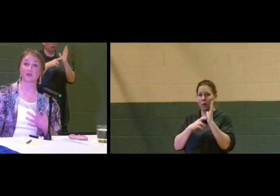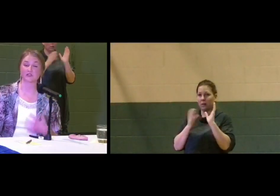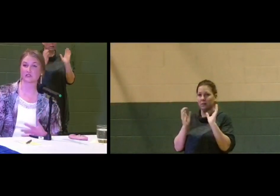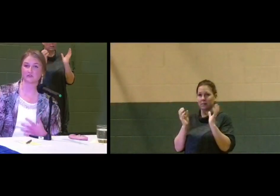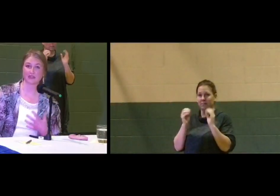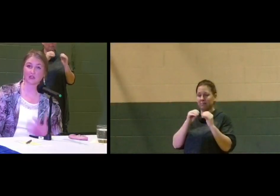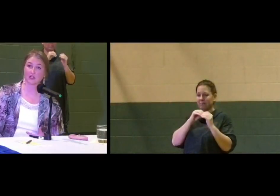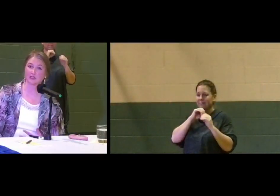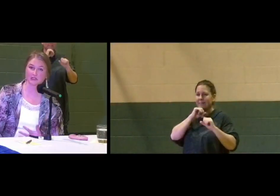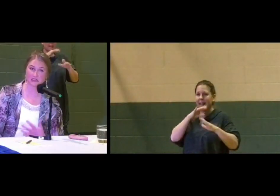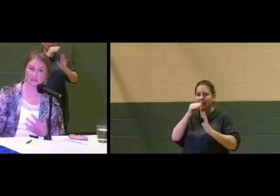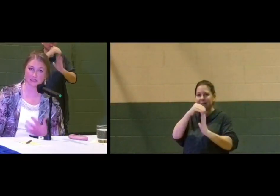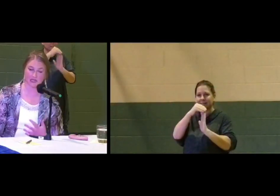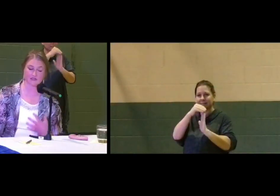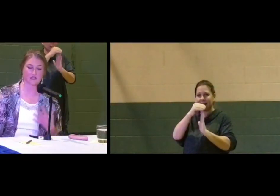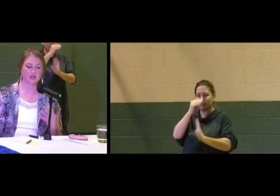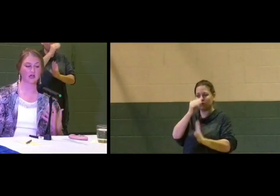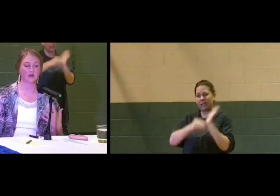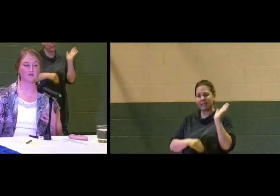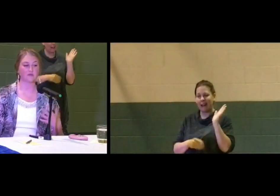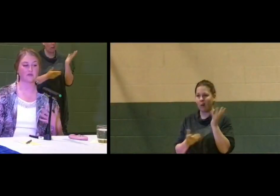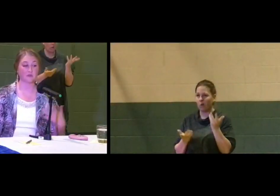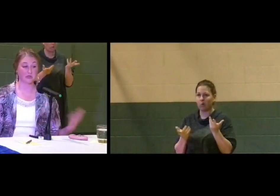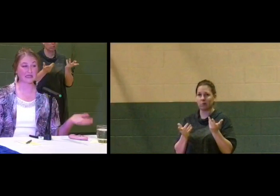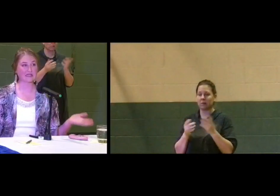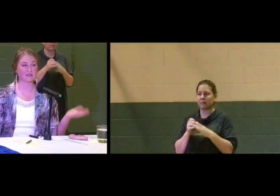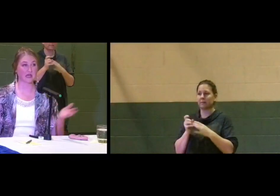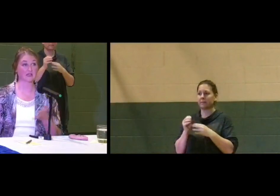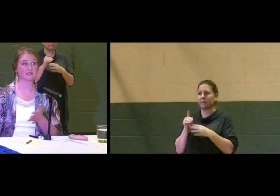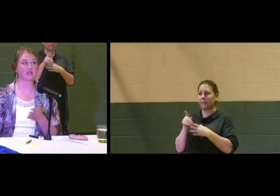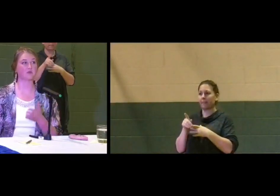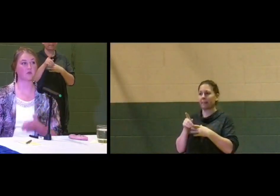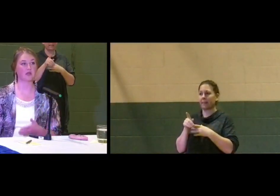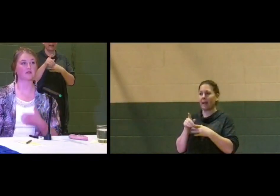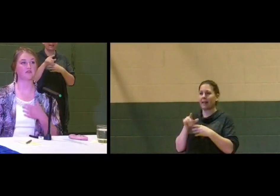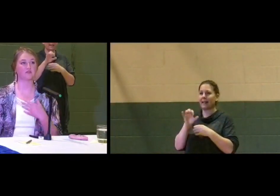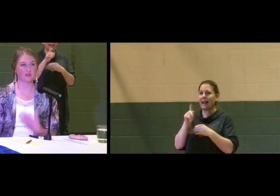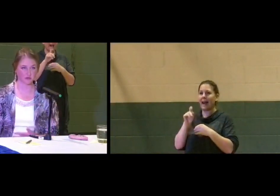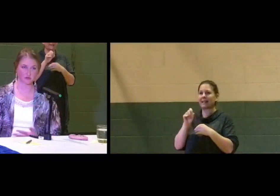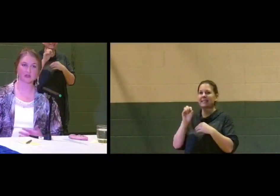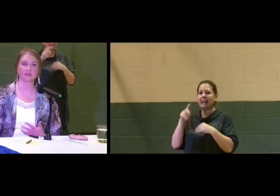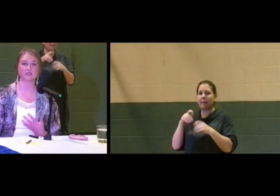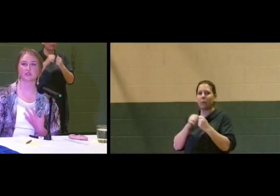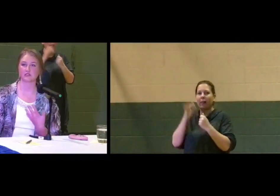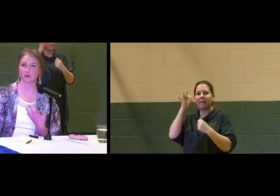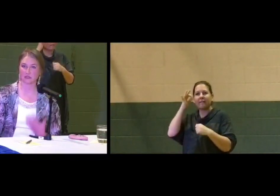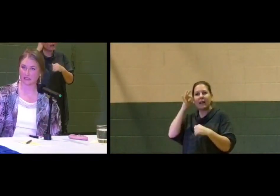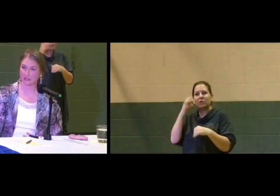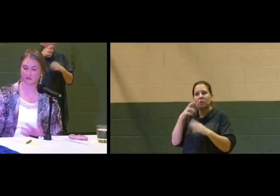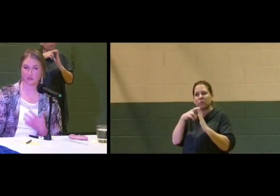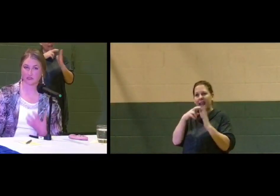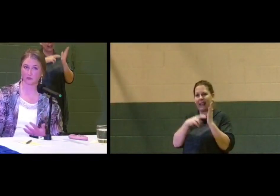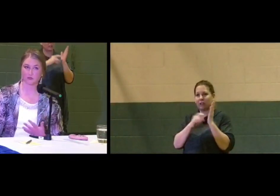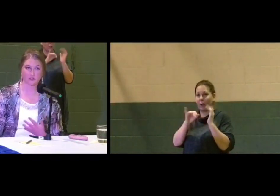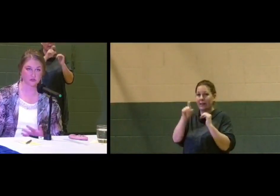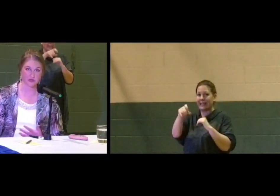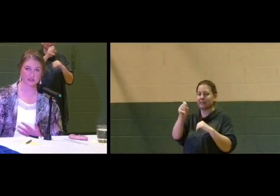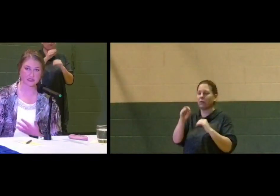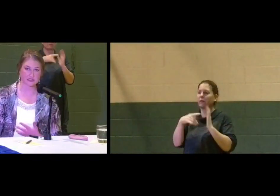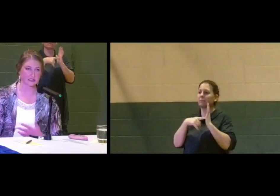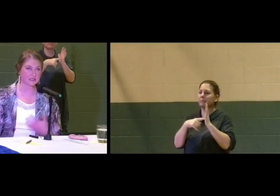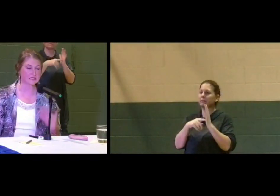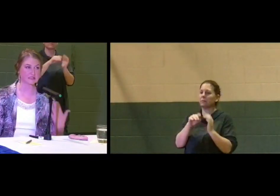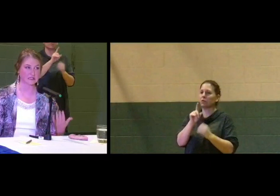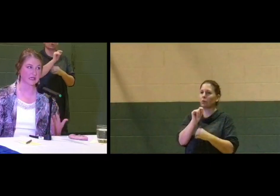written down or solidified at all. Nonetheless, them being in lockstep with the federal regulations that we need. For example, in